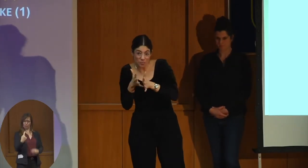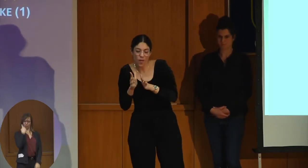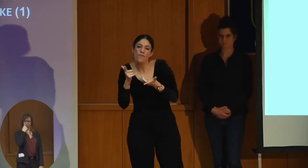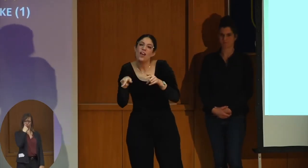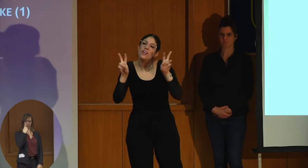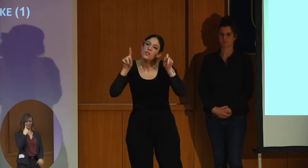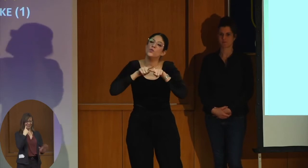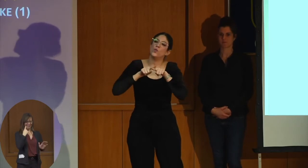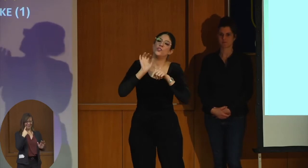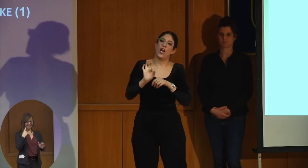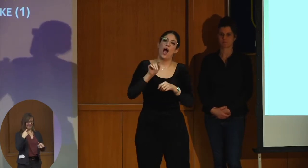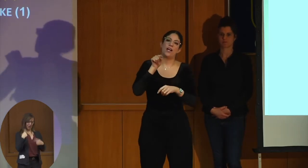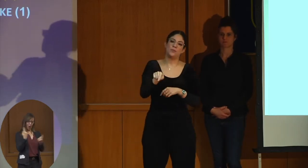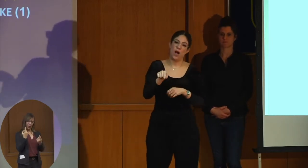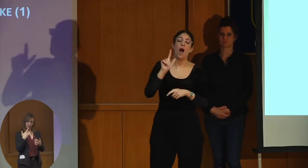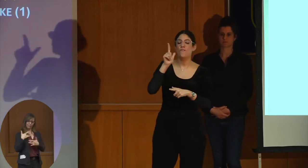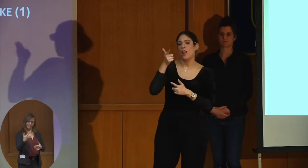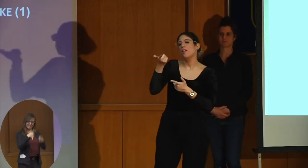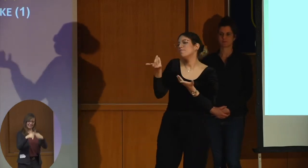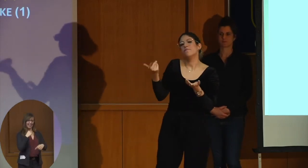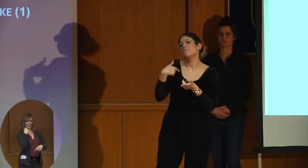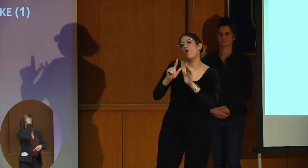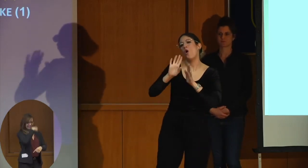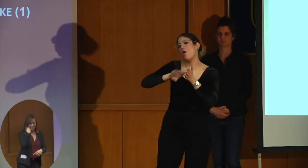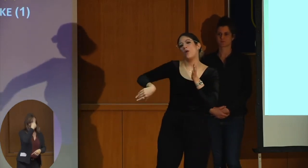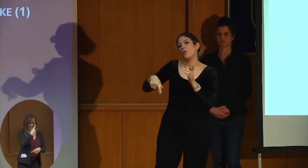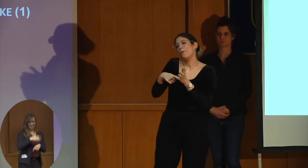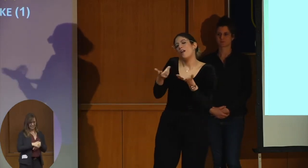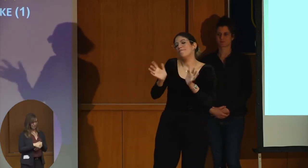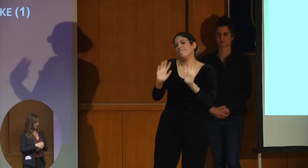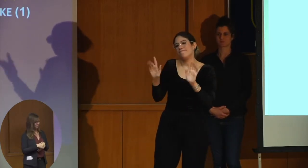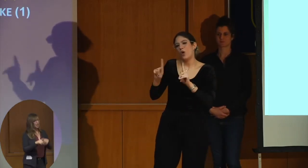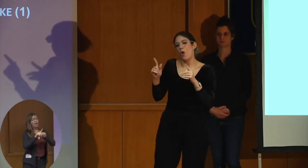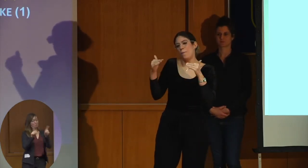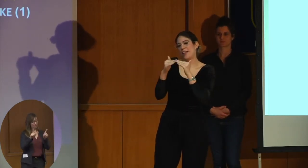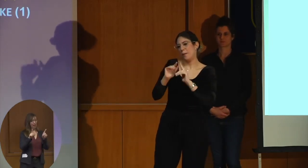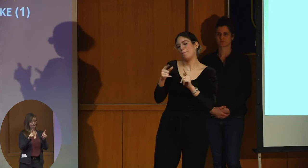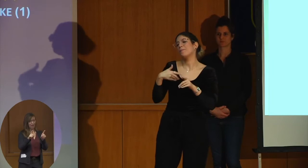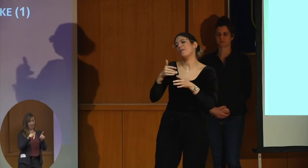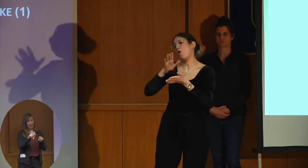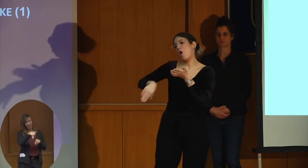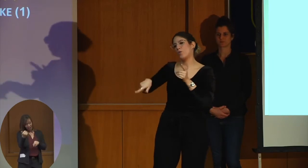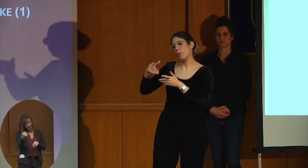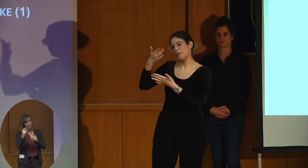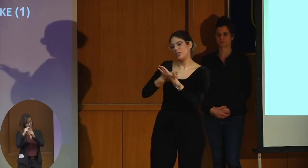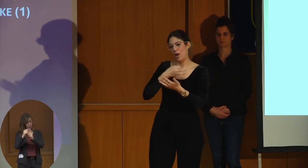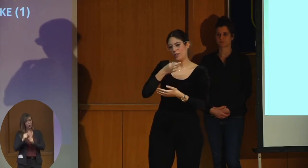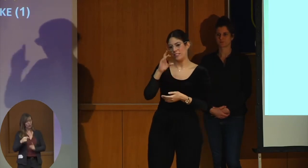a path of your finger. But we took out several different signs that were not